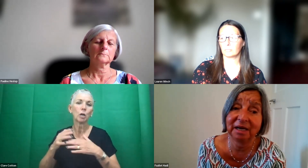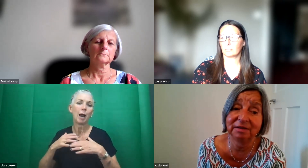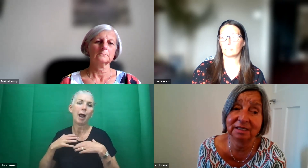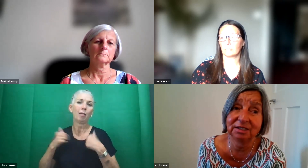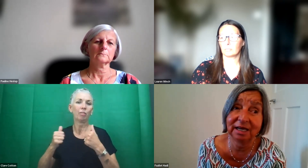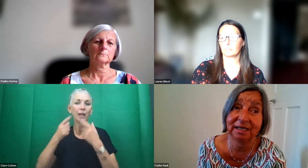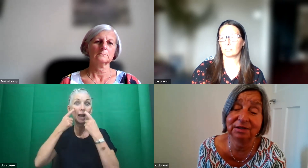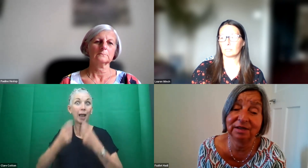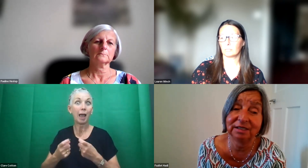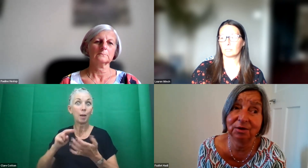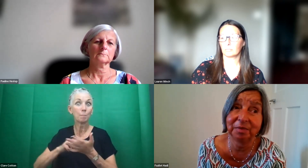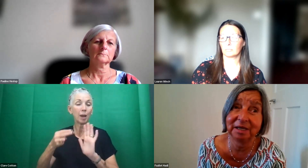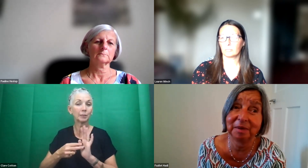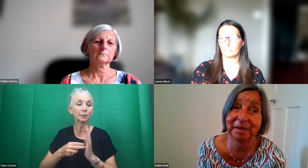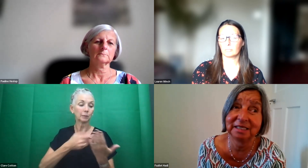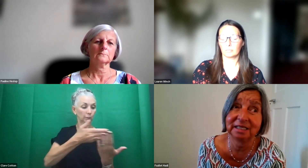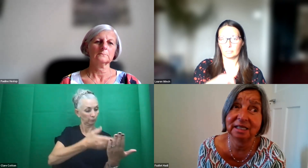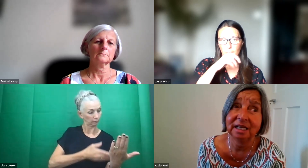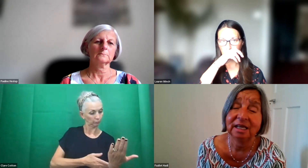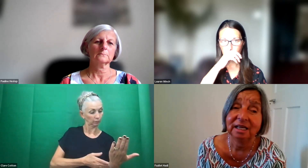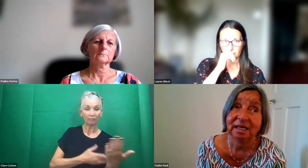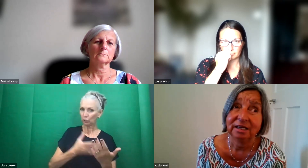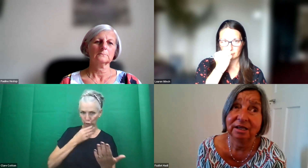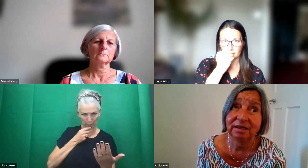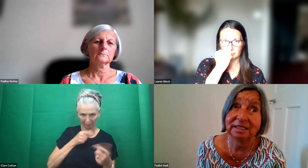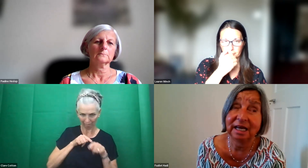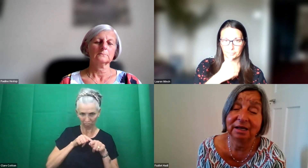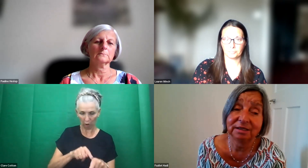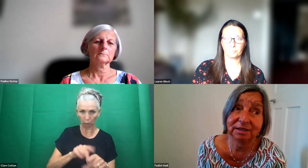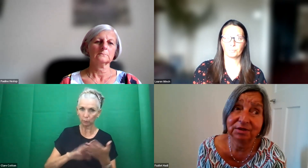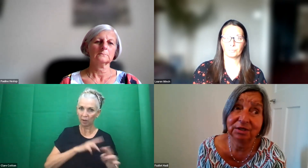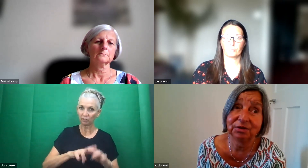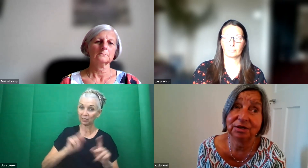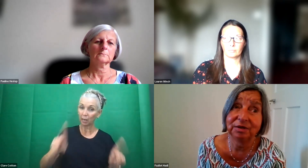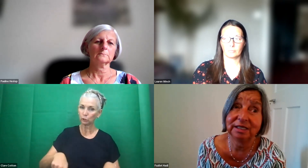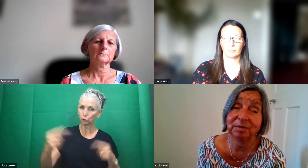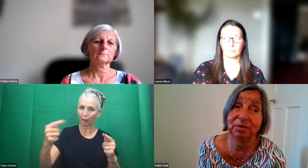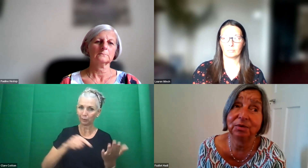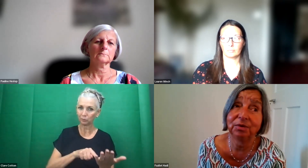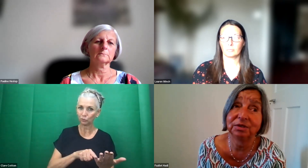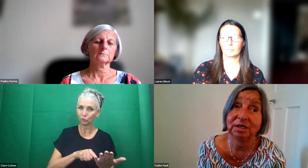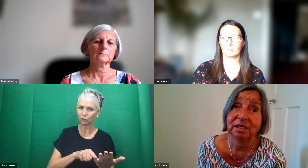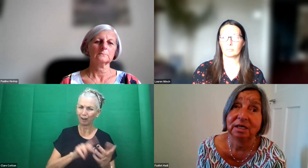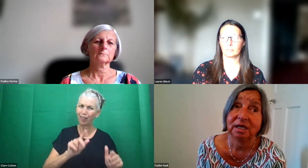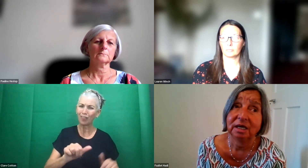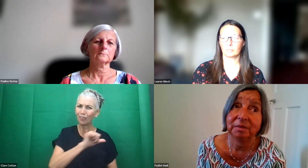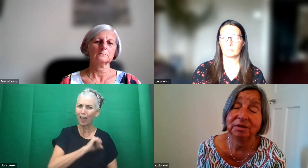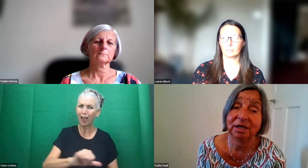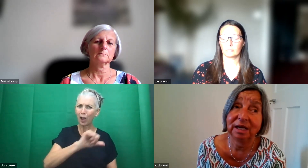parents can challenge if it's not being implemented. You know, there's thousands of children who need support, who don't